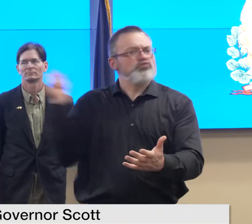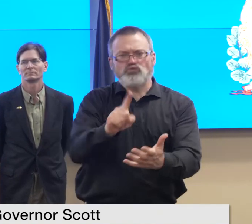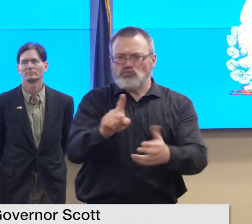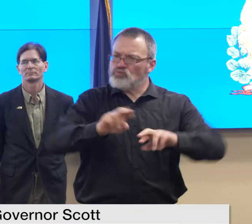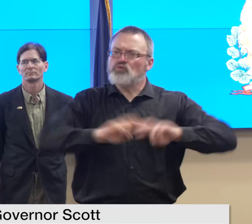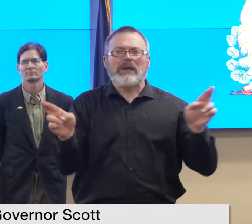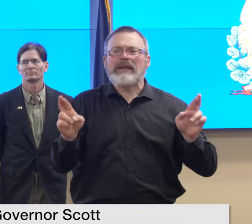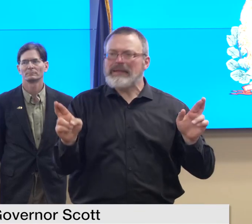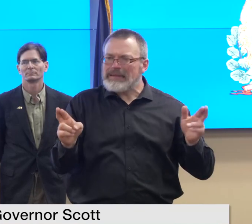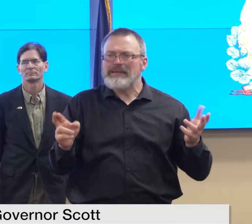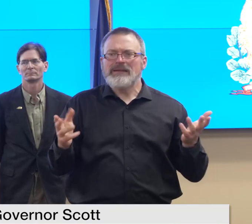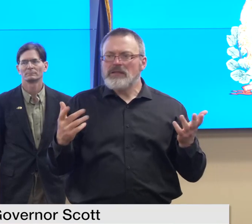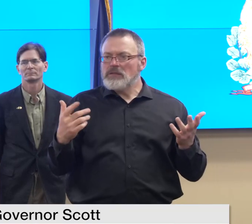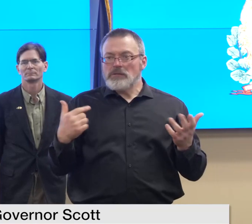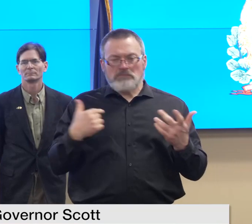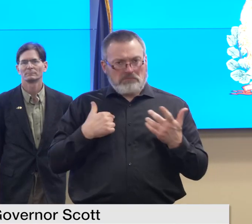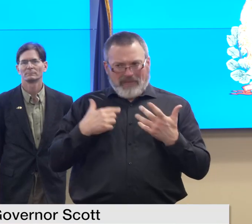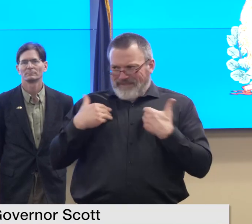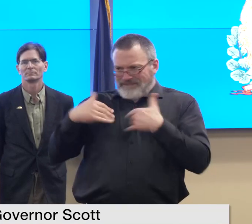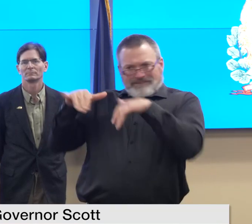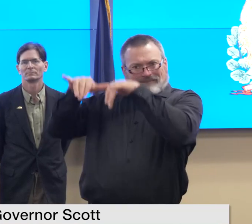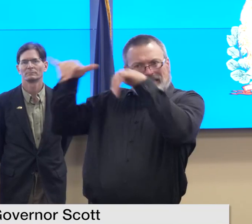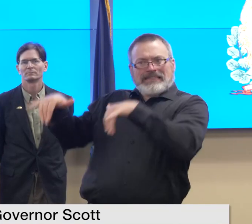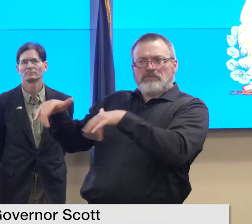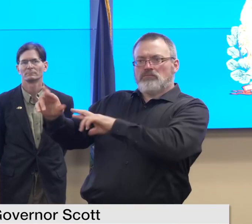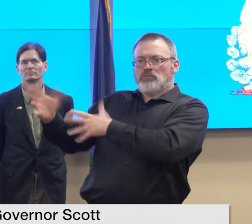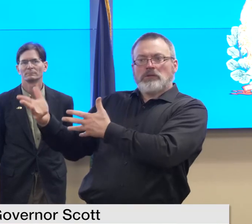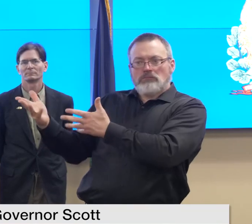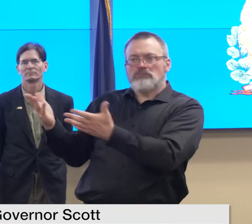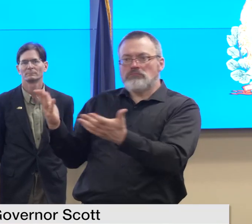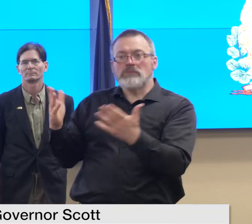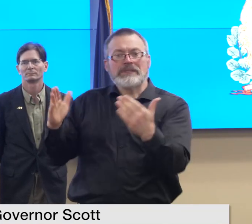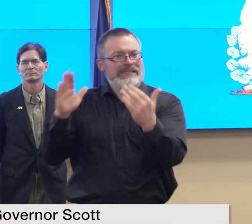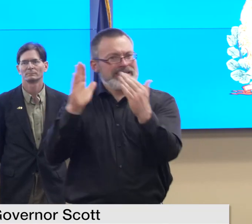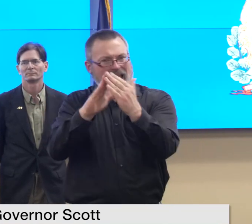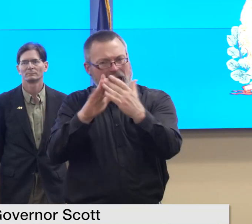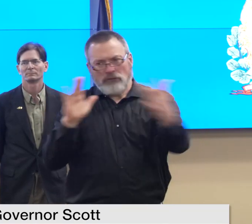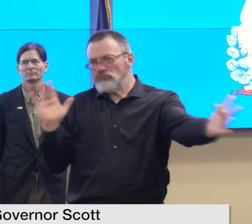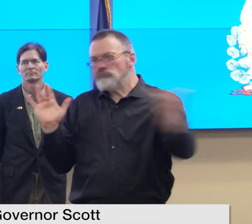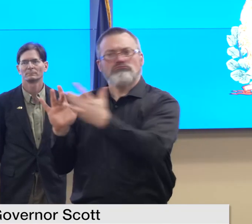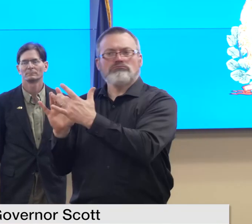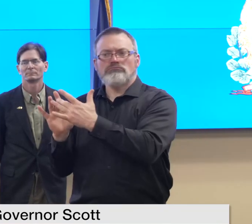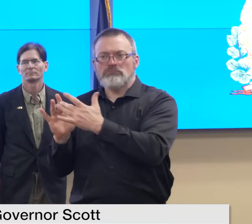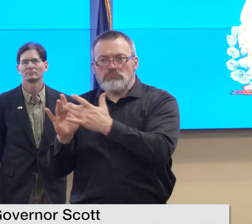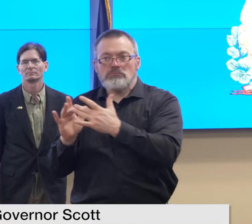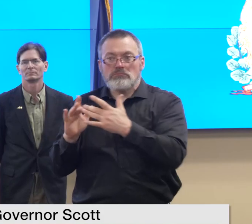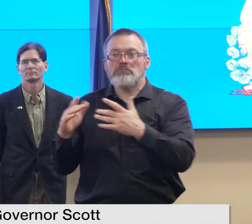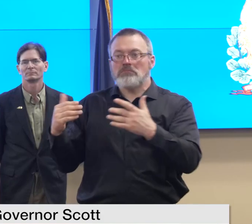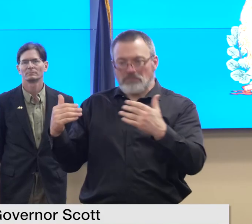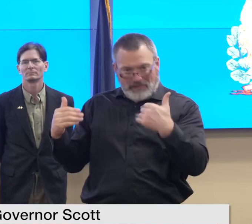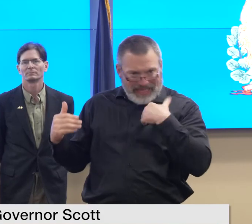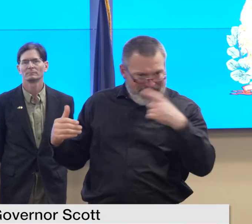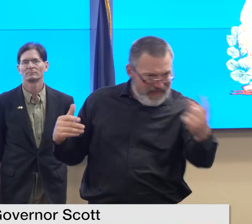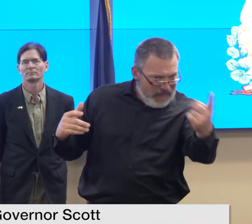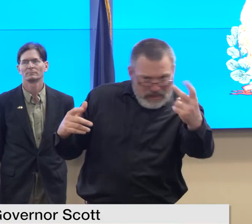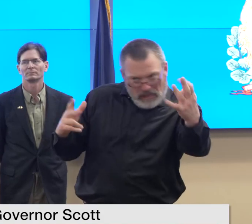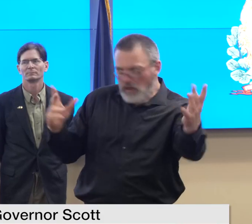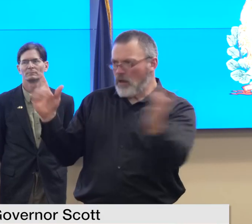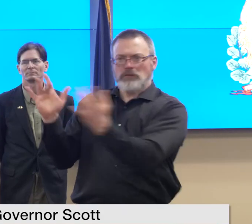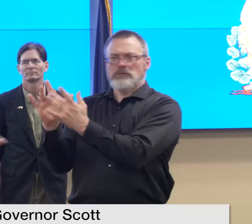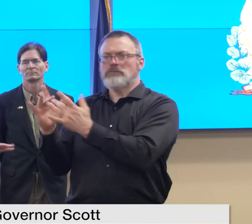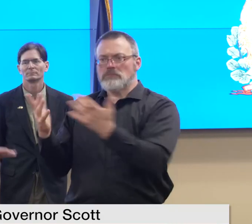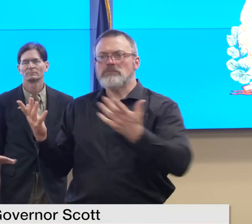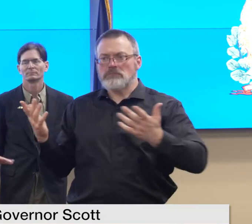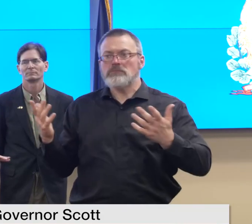a system set up so that the town speaks with one voice to the seoc which is through the emergency management director if there are if they